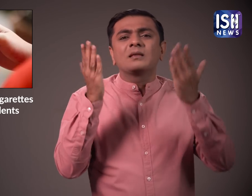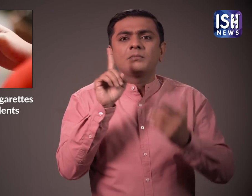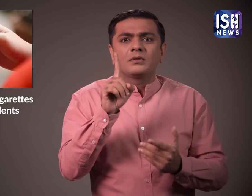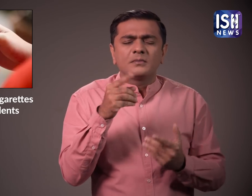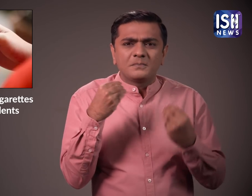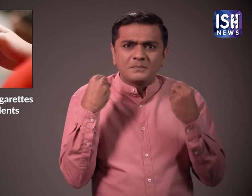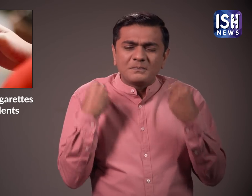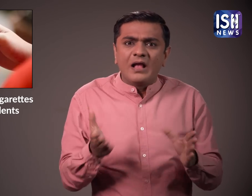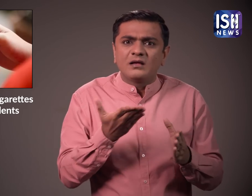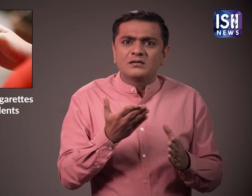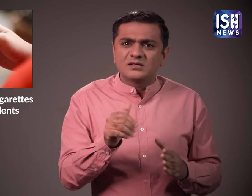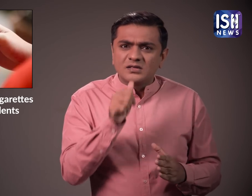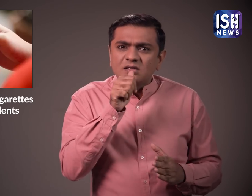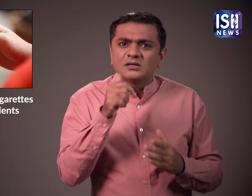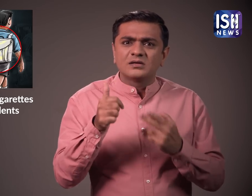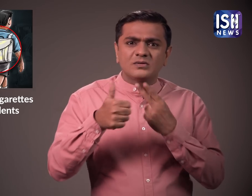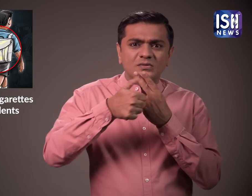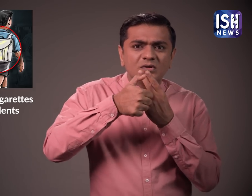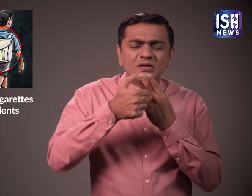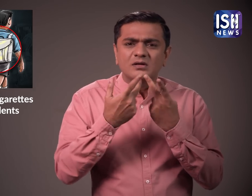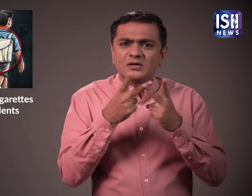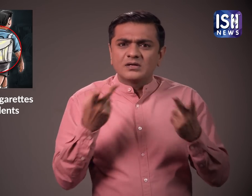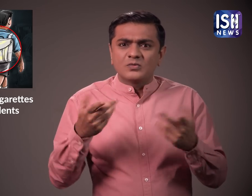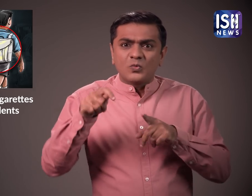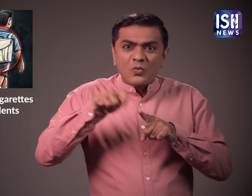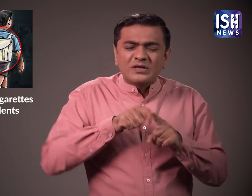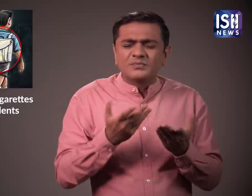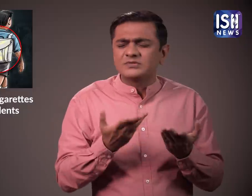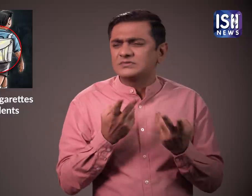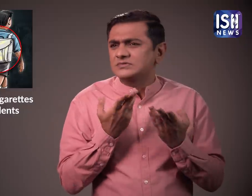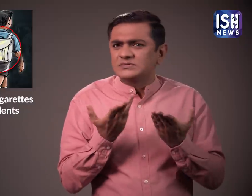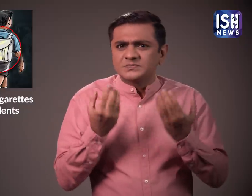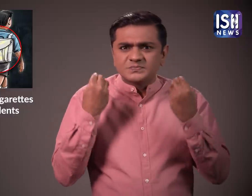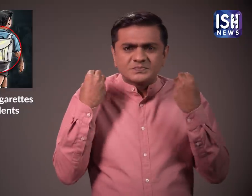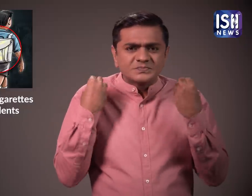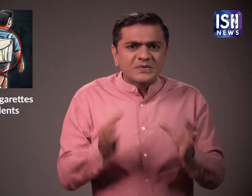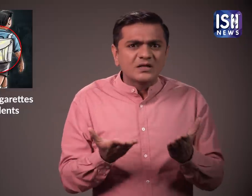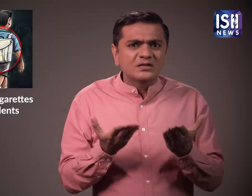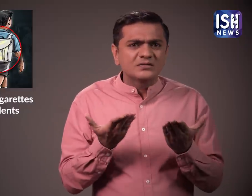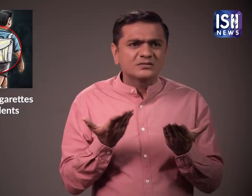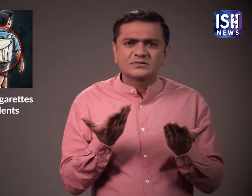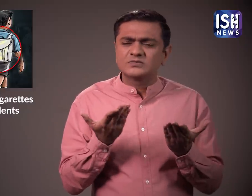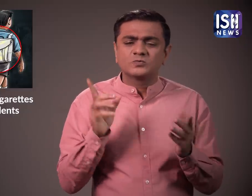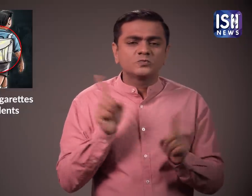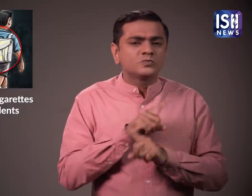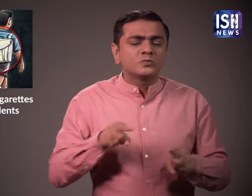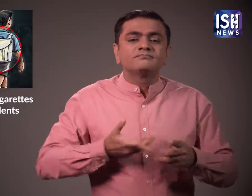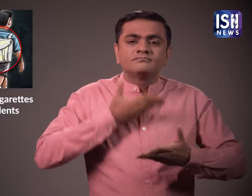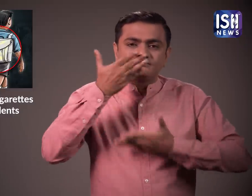However, alcohol, cigarettes, lighters and condoms is just too much. They will be counselled.